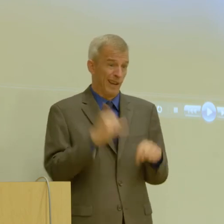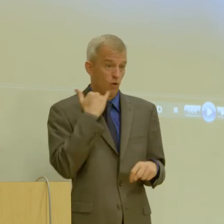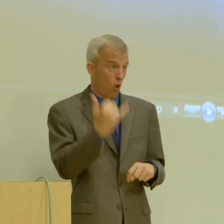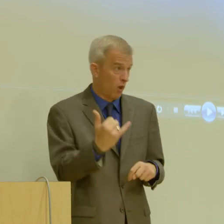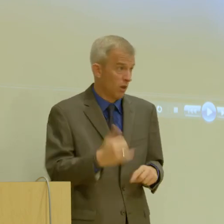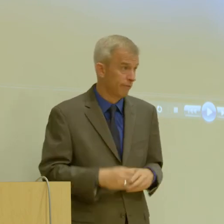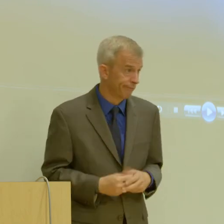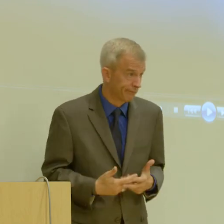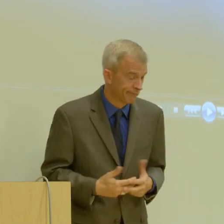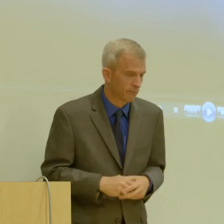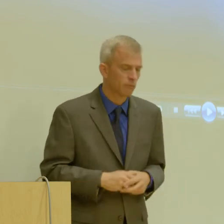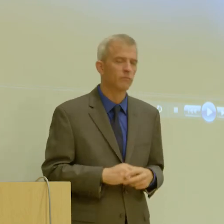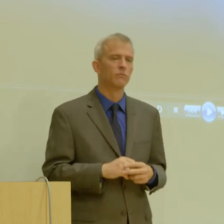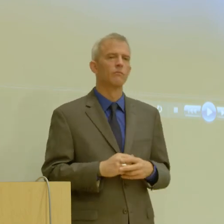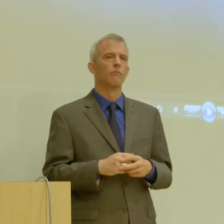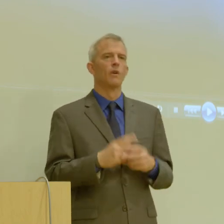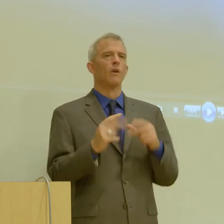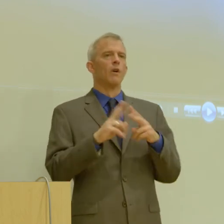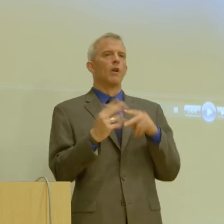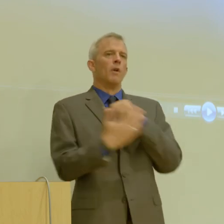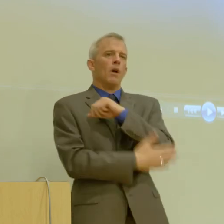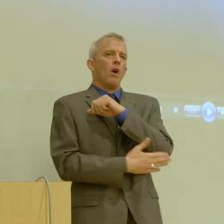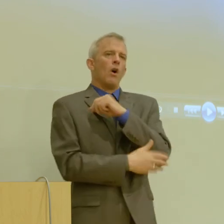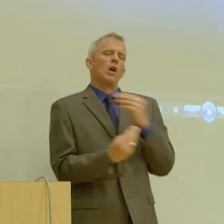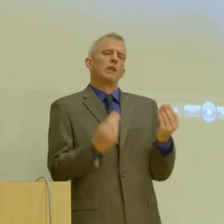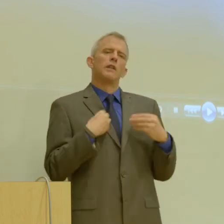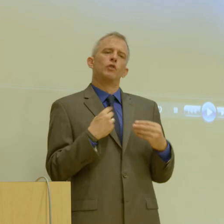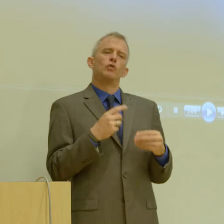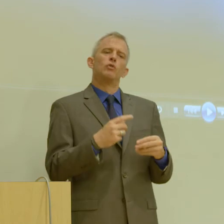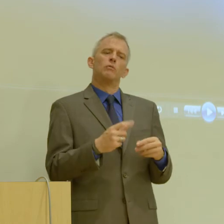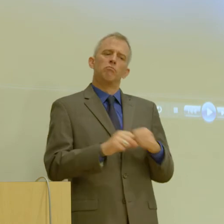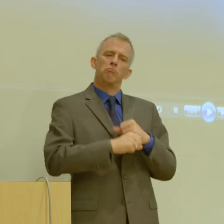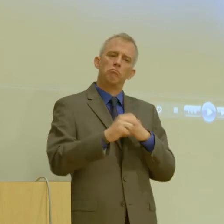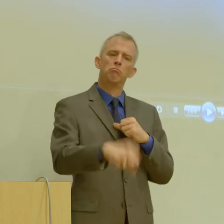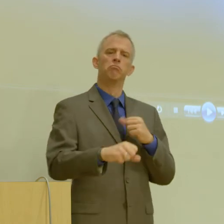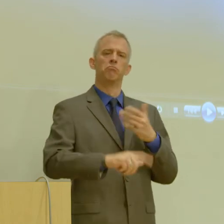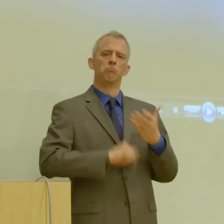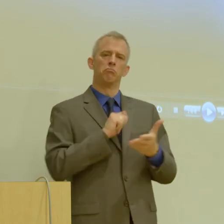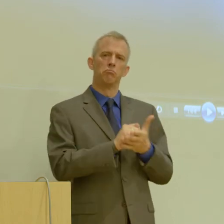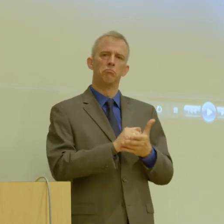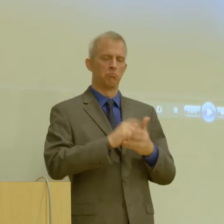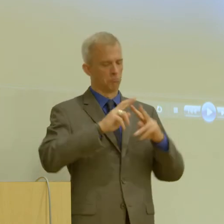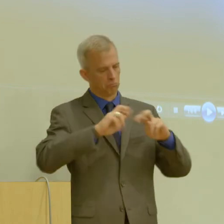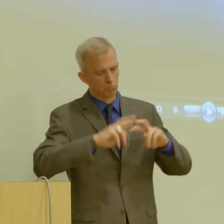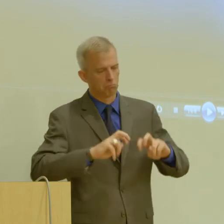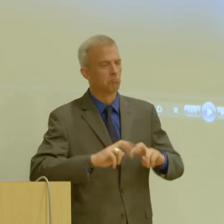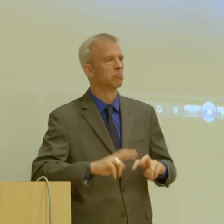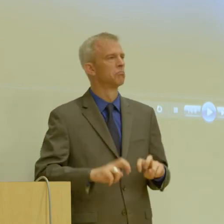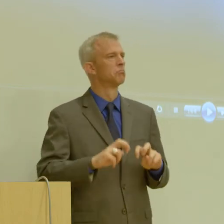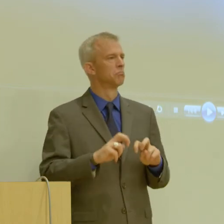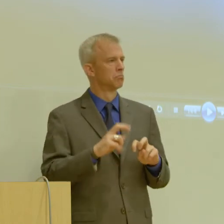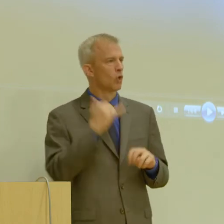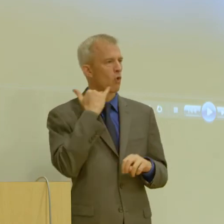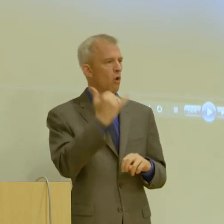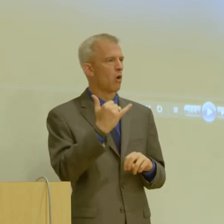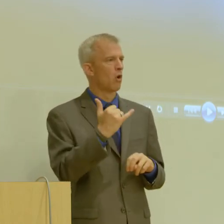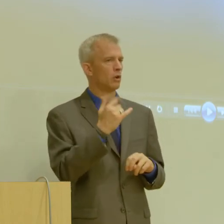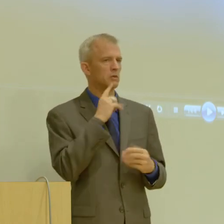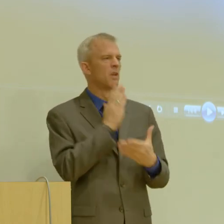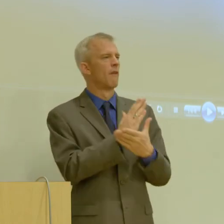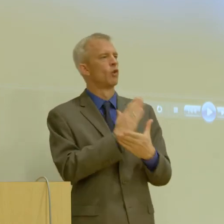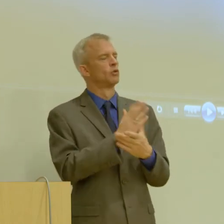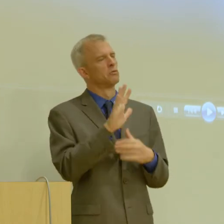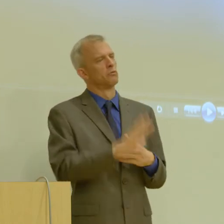have given us, um, a longer period of time to examine their calling. And it's been averaging about 1% of their